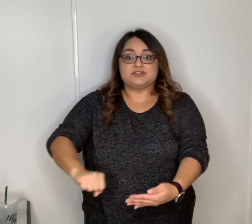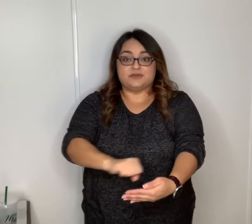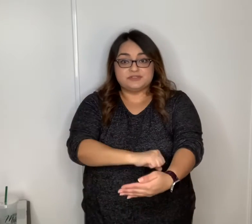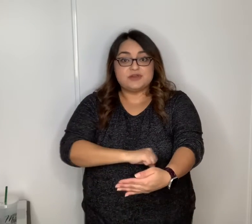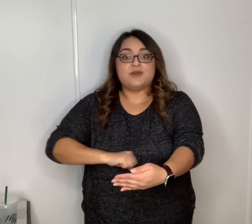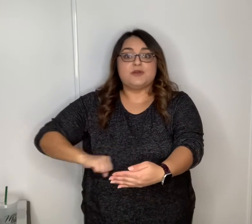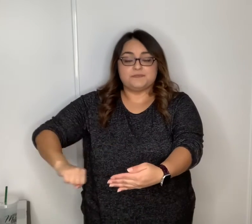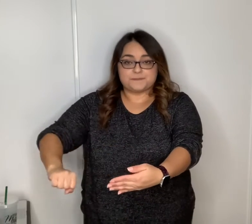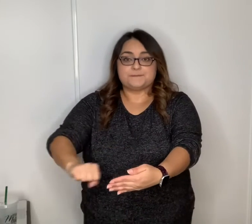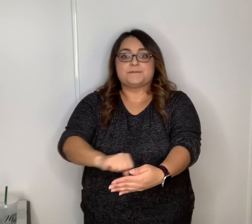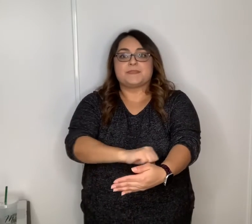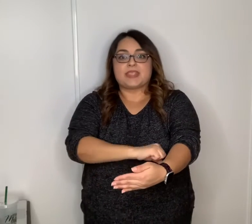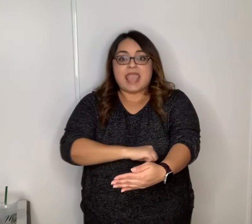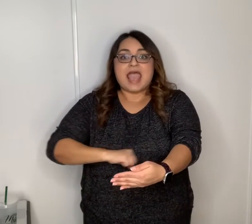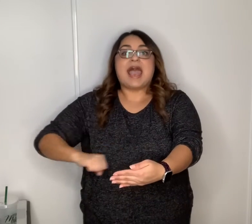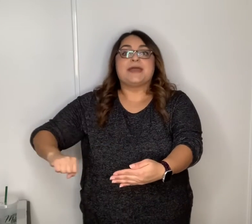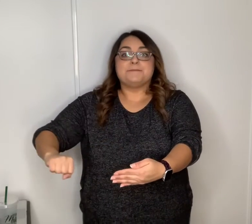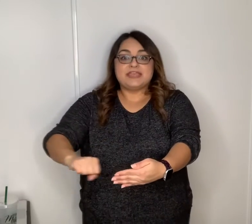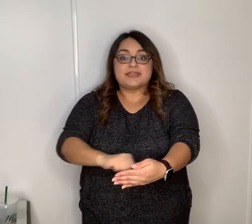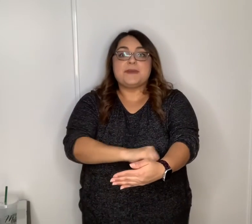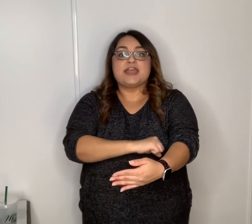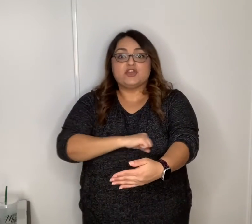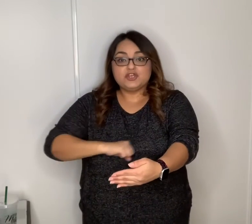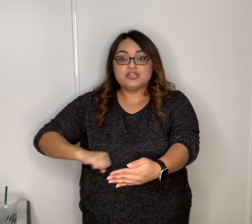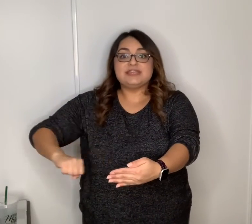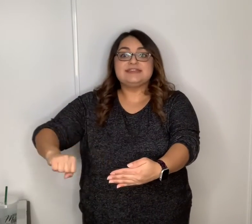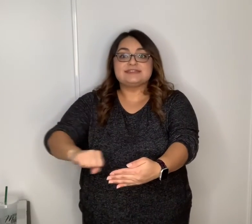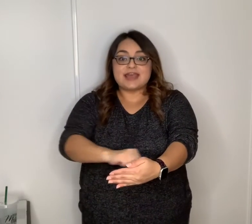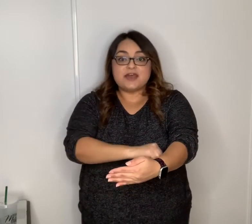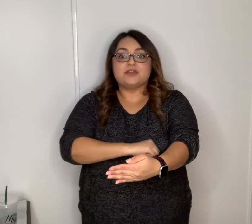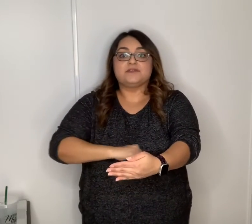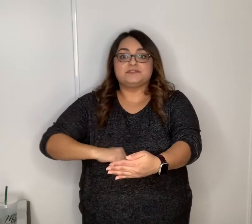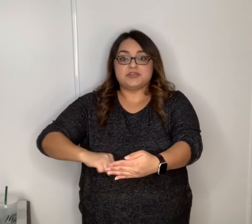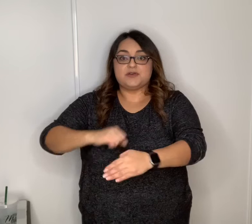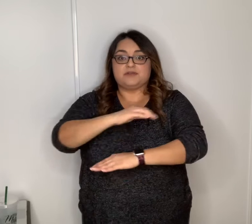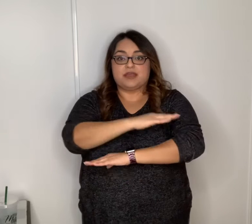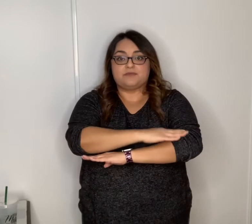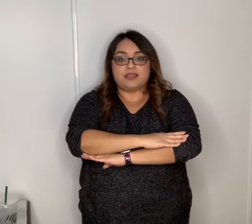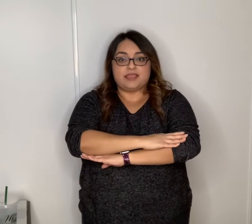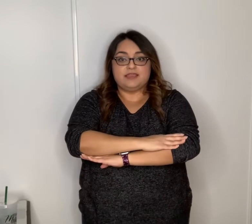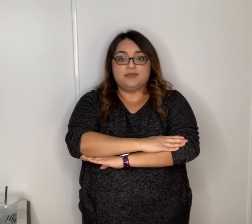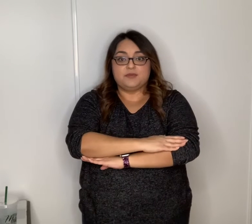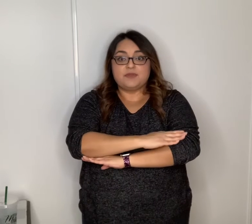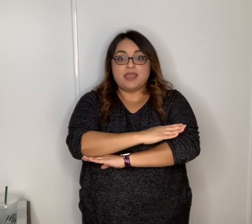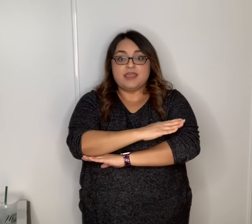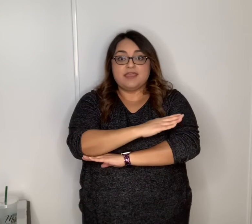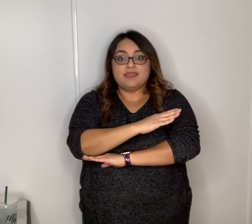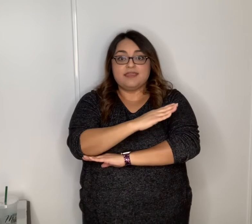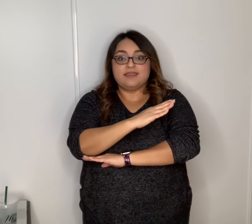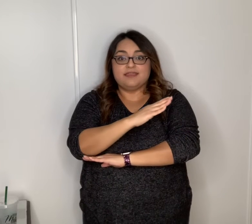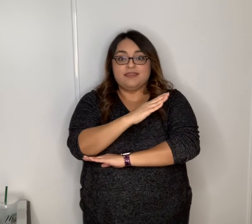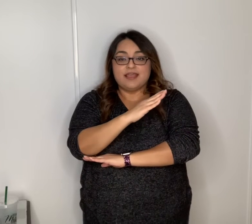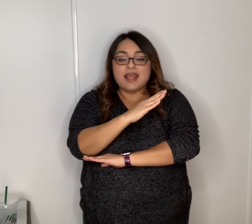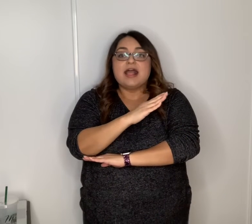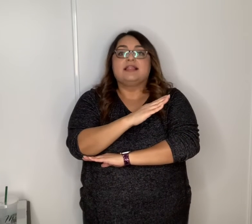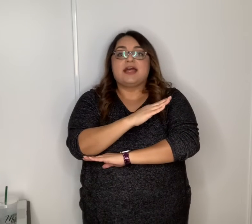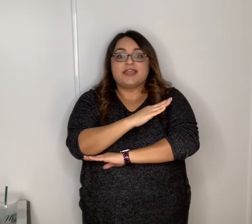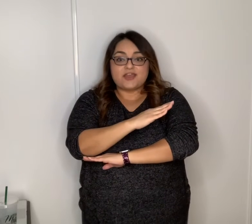don't go i make my cookies out of dough no ray ray like